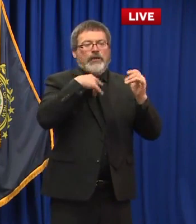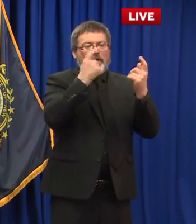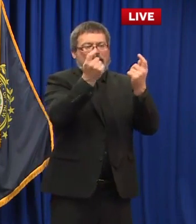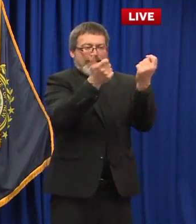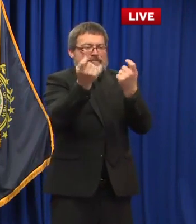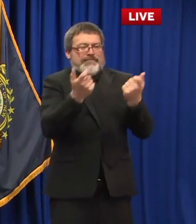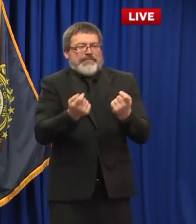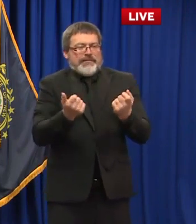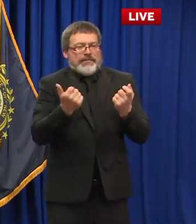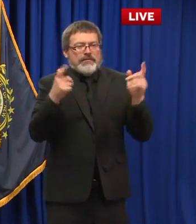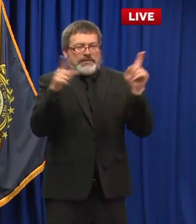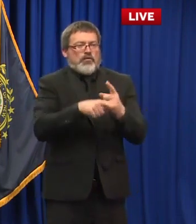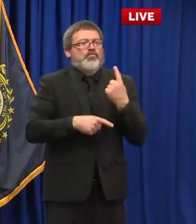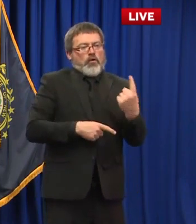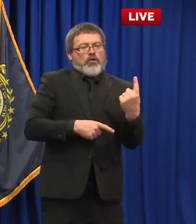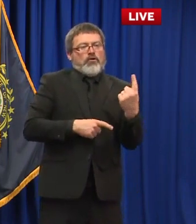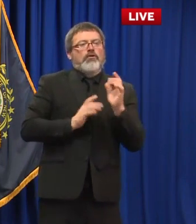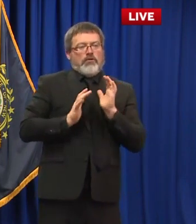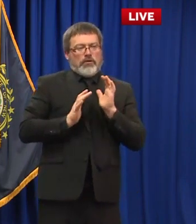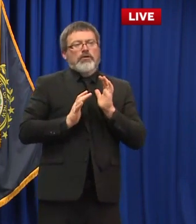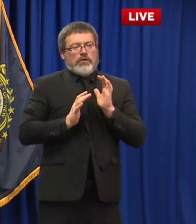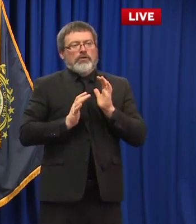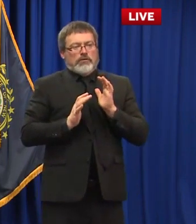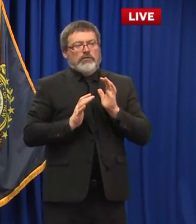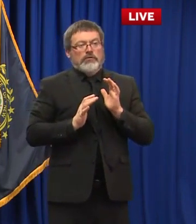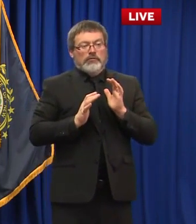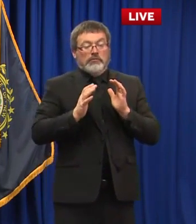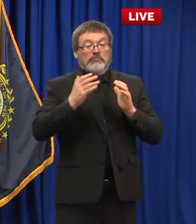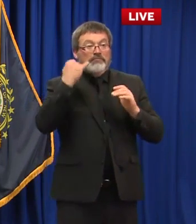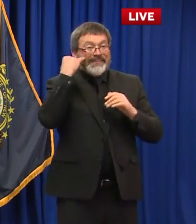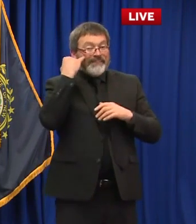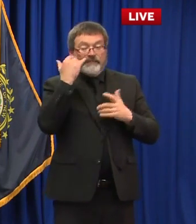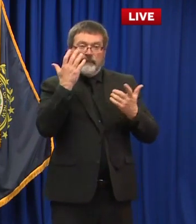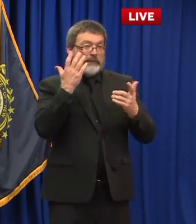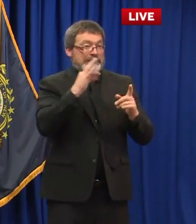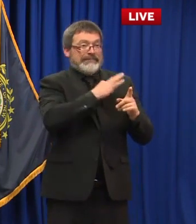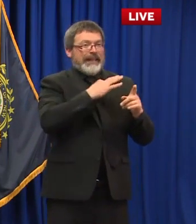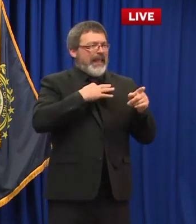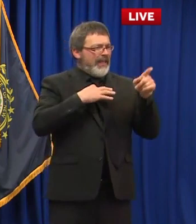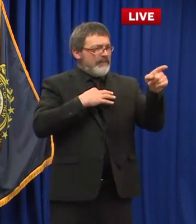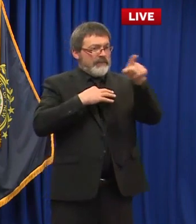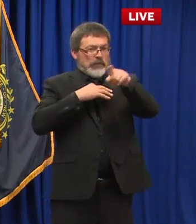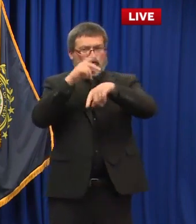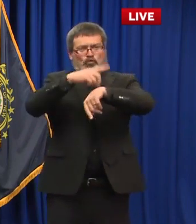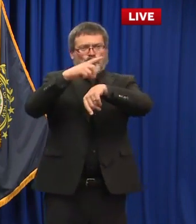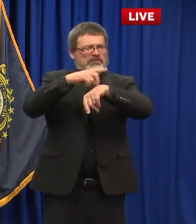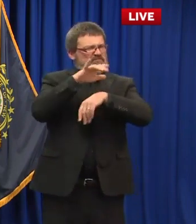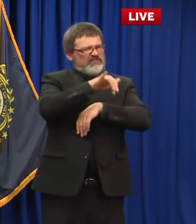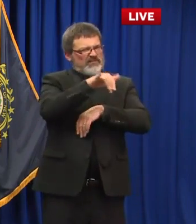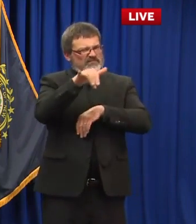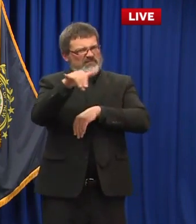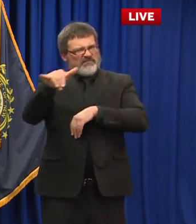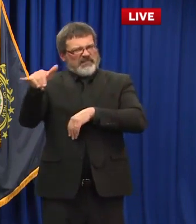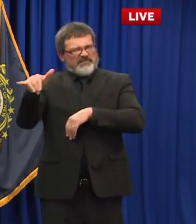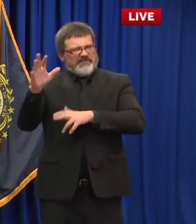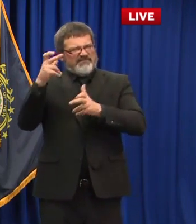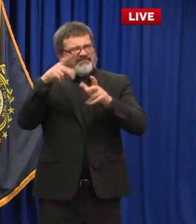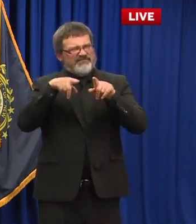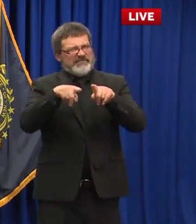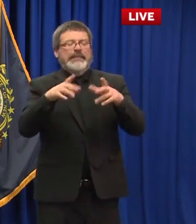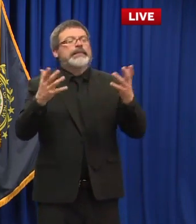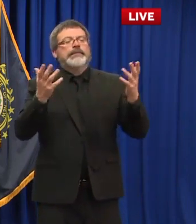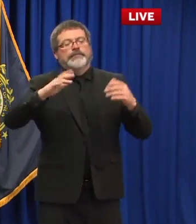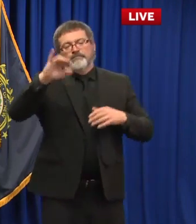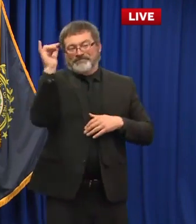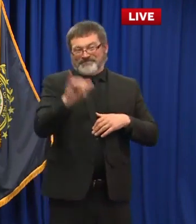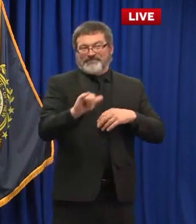scope of work for different departments or individuals that that again hopefully that we can can be streamlined so that's a program assessment that is currently underway i think it's